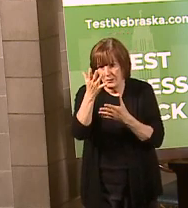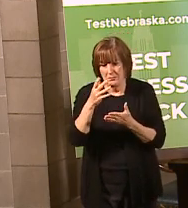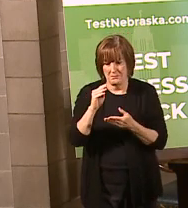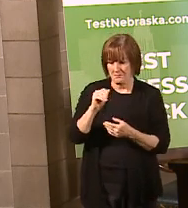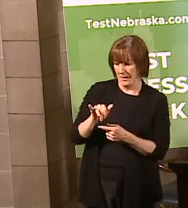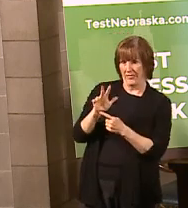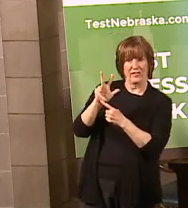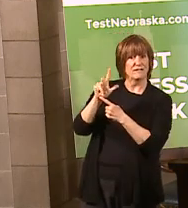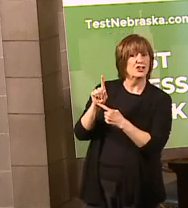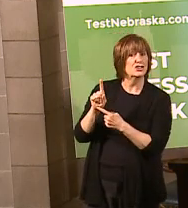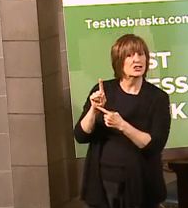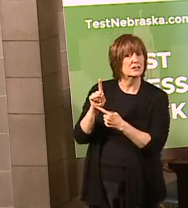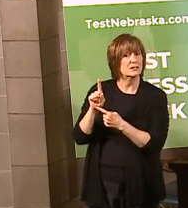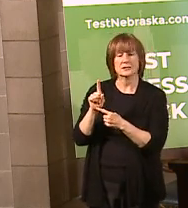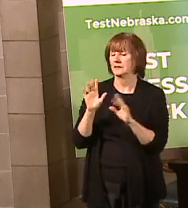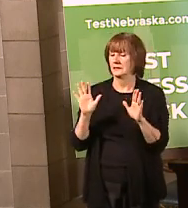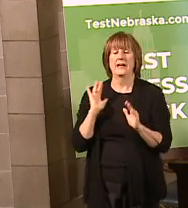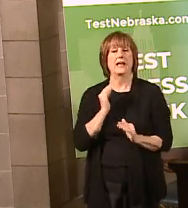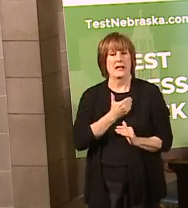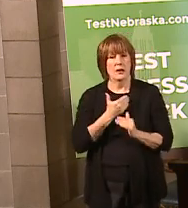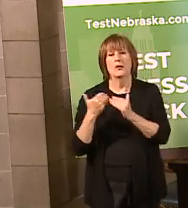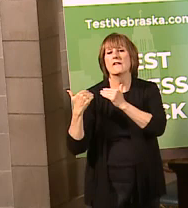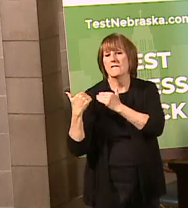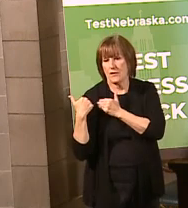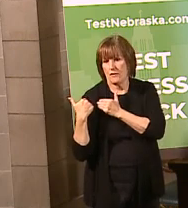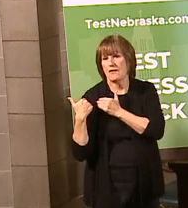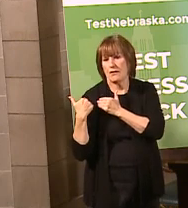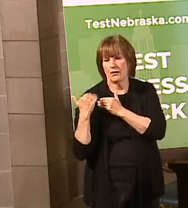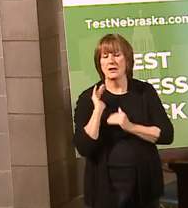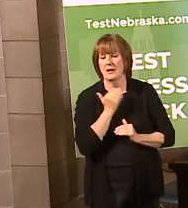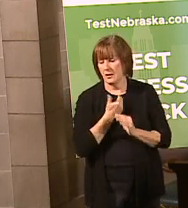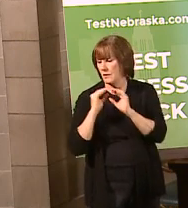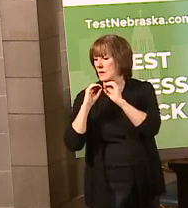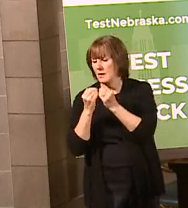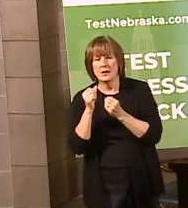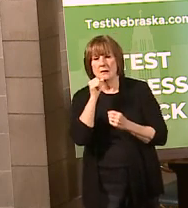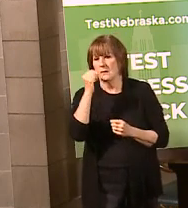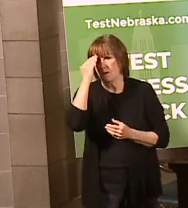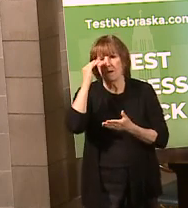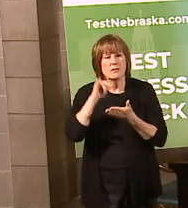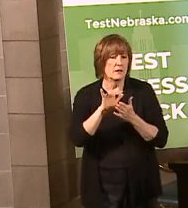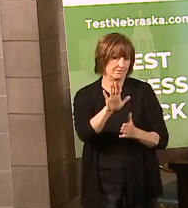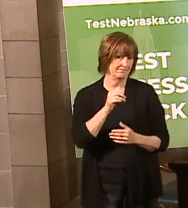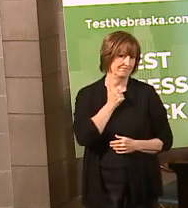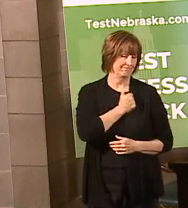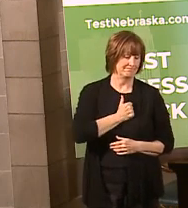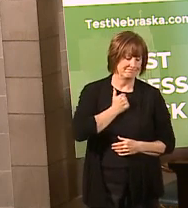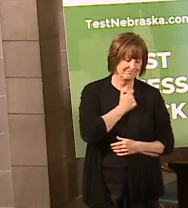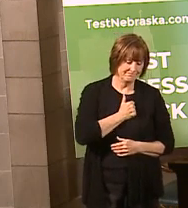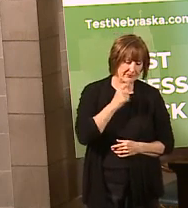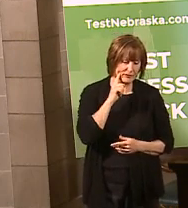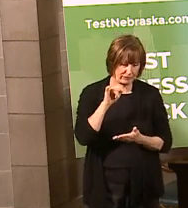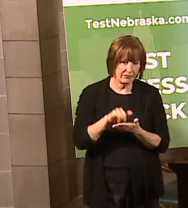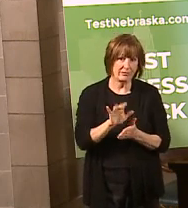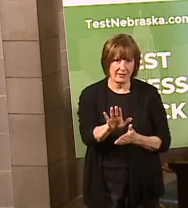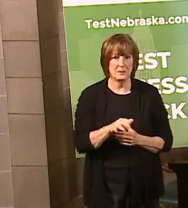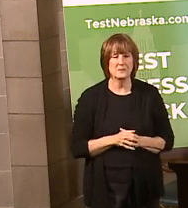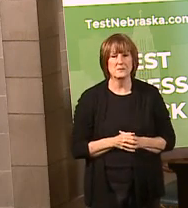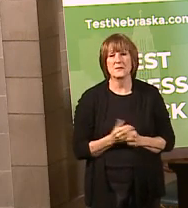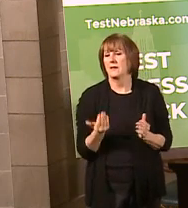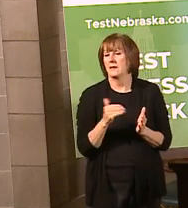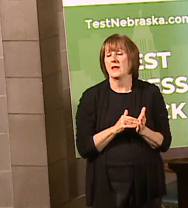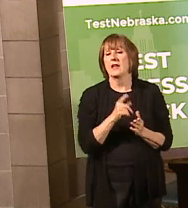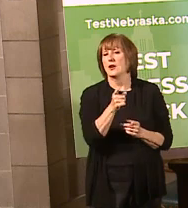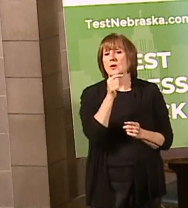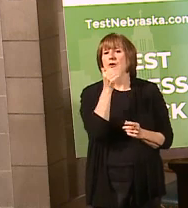31st date. That was completely our fault in our organization. My fault for not knowing that. So please accept my apologies. And again,